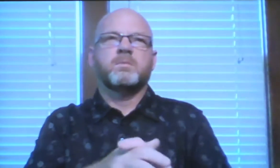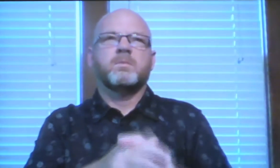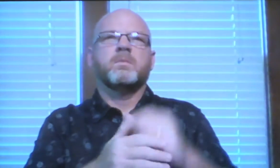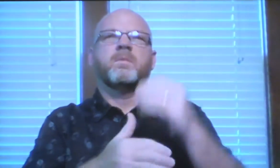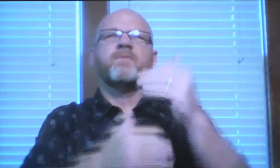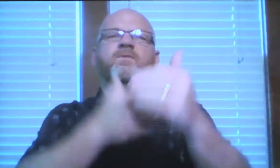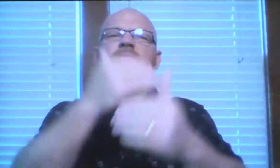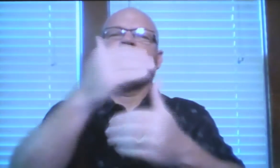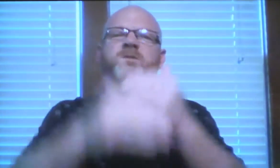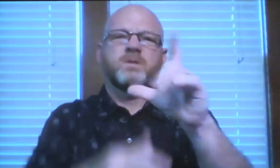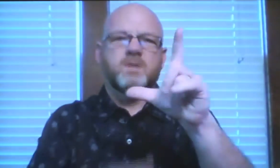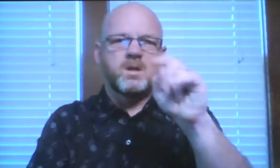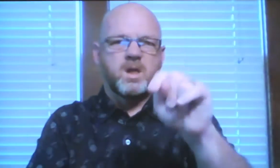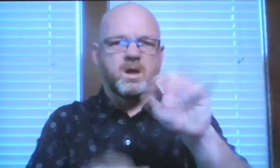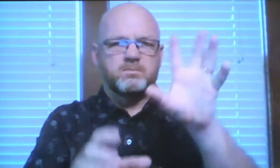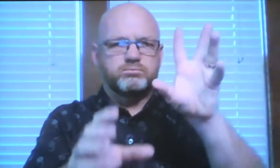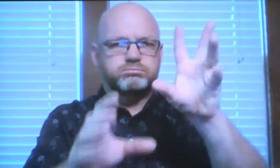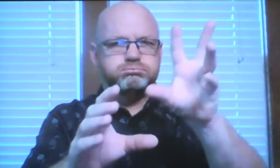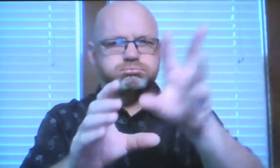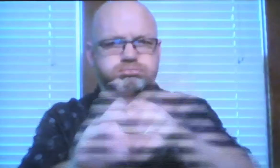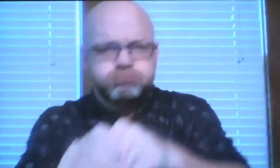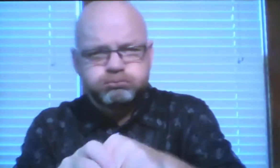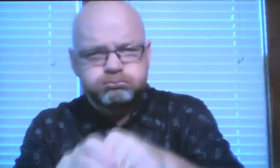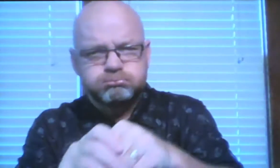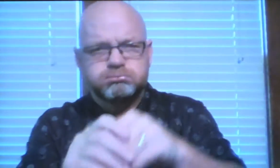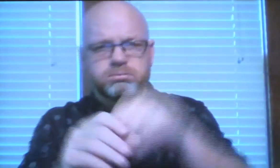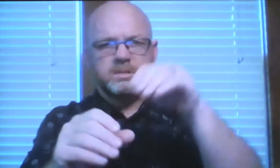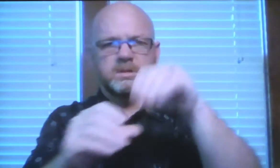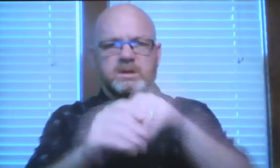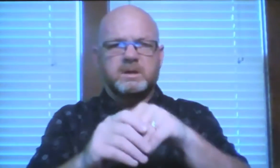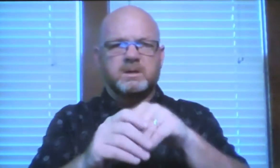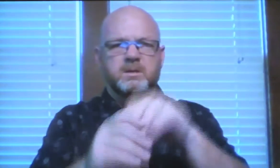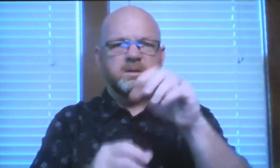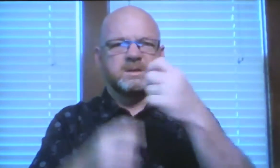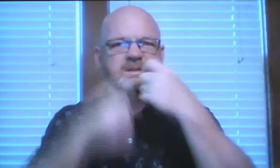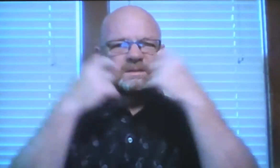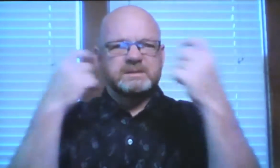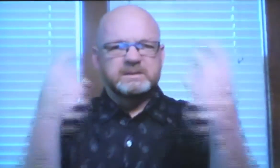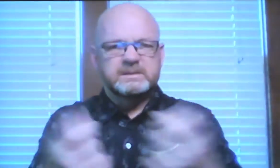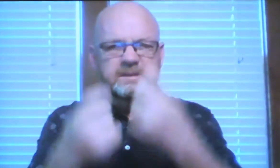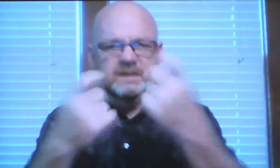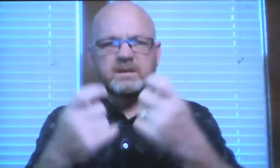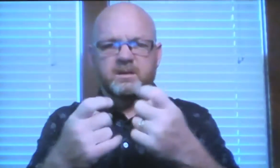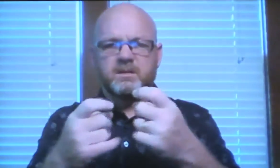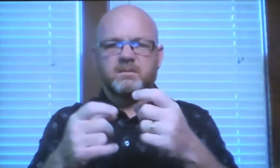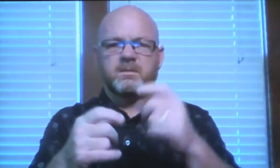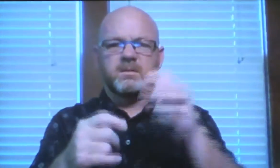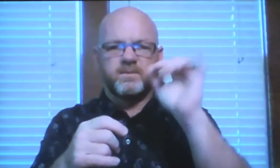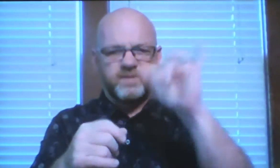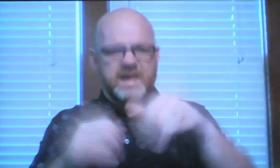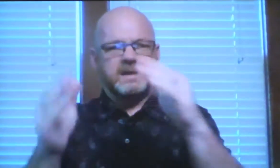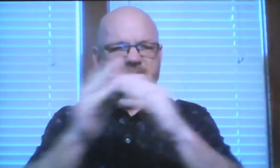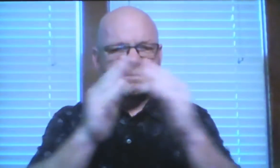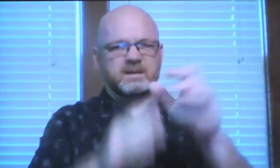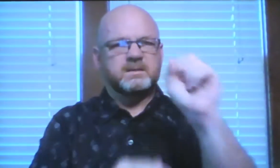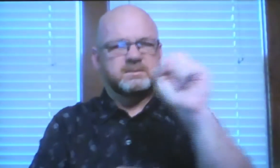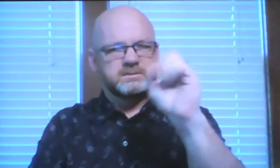moved closer. And in the process of life, Lot got drawn into sin,